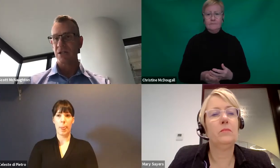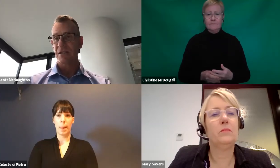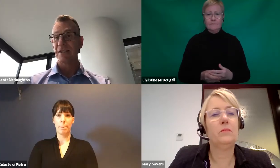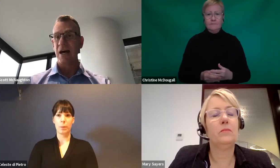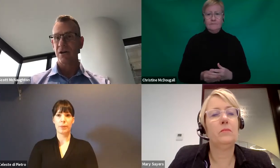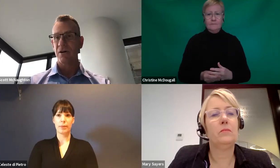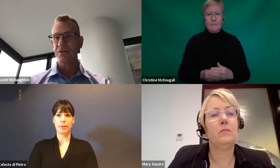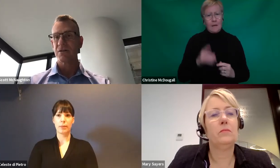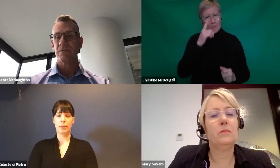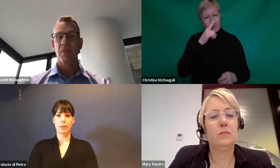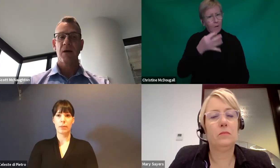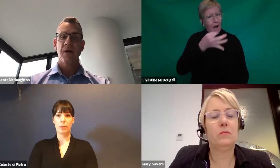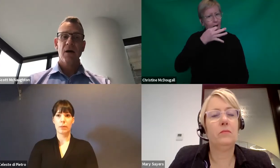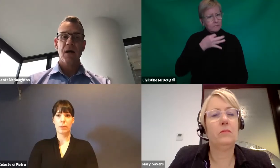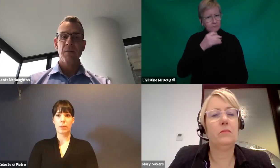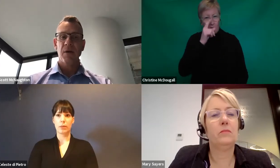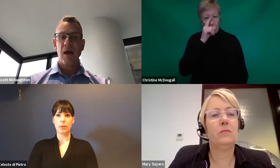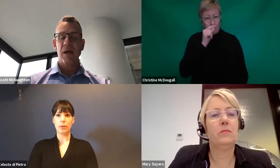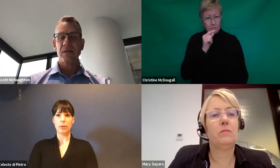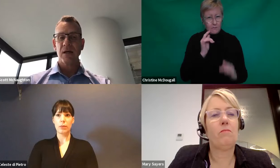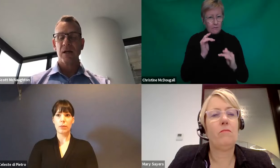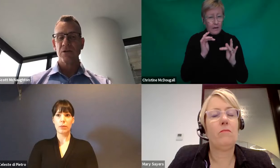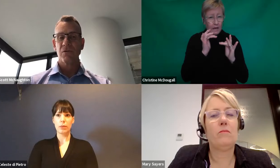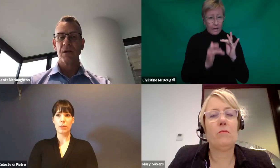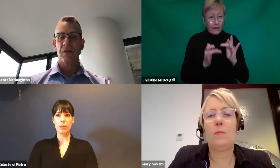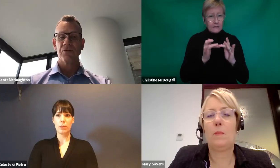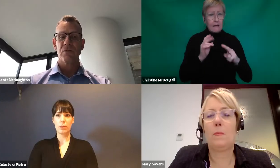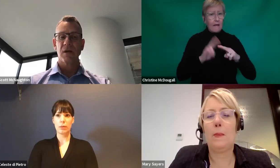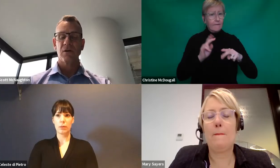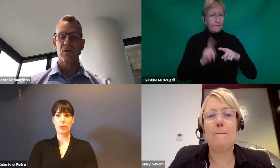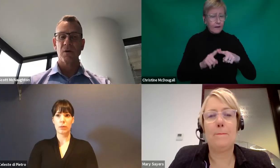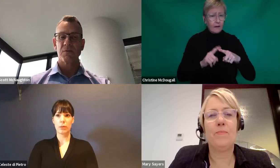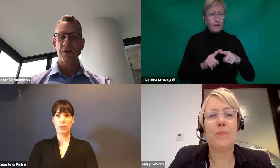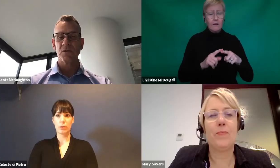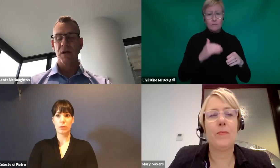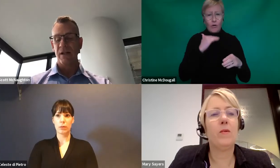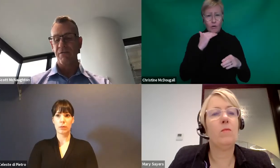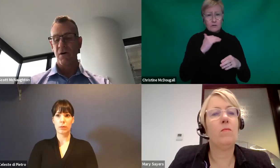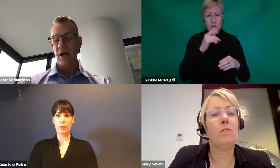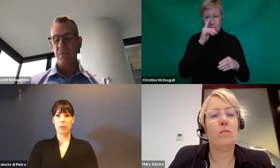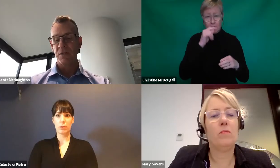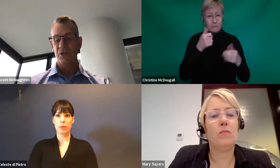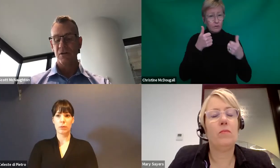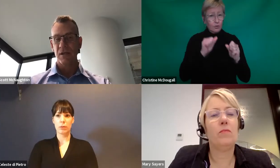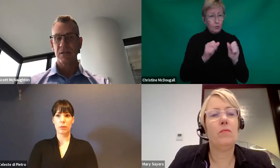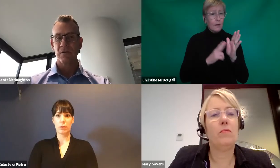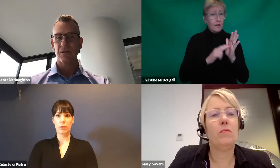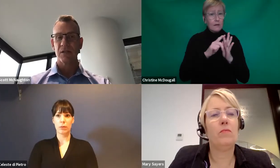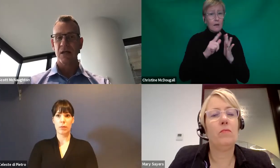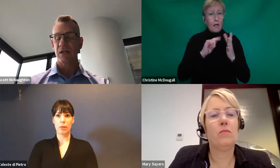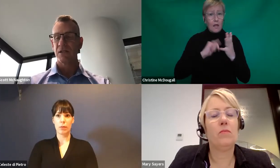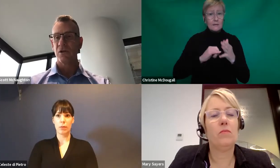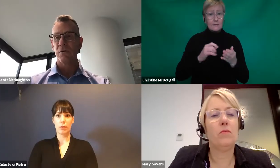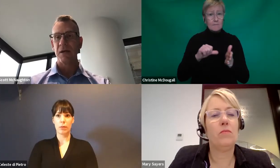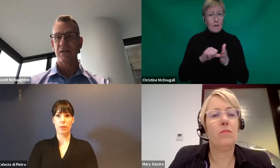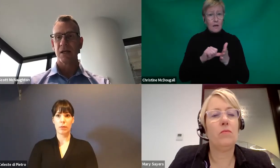charges and data costs. And it's a really good question, but I just want to clarify our position on this because